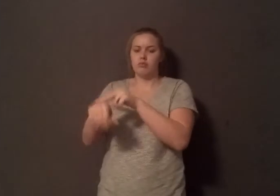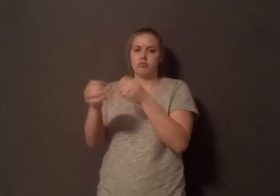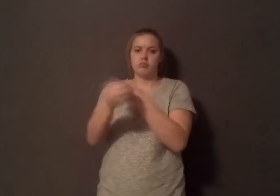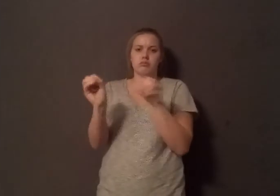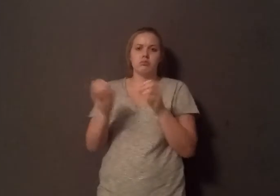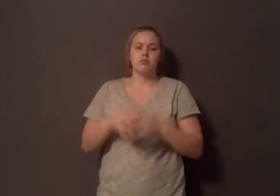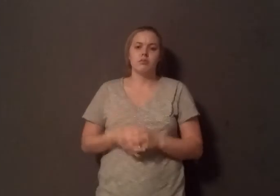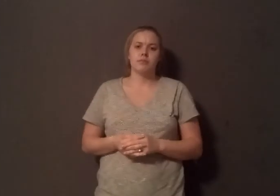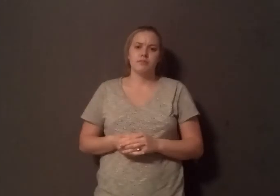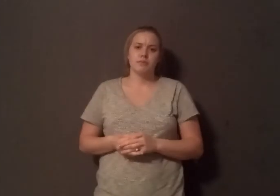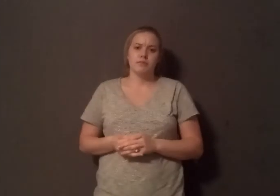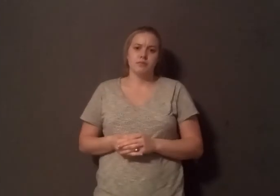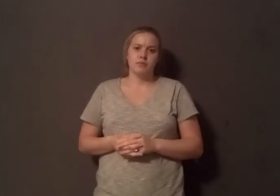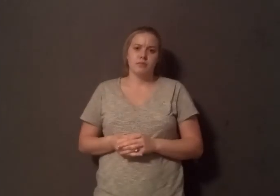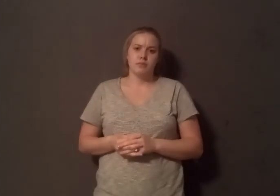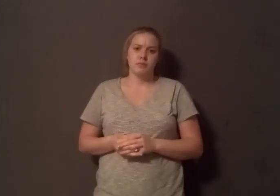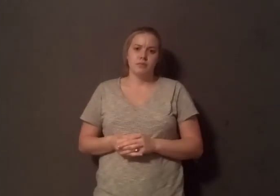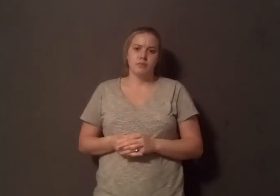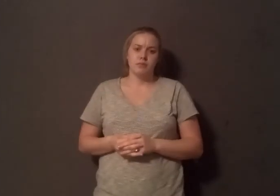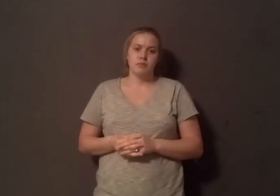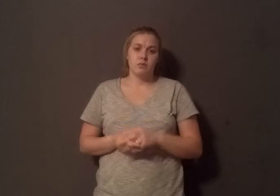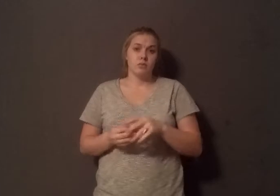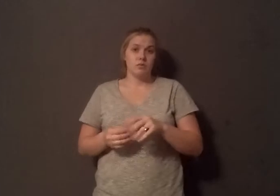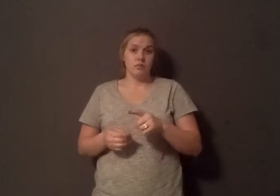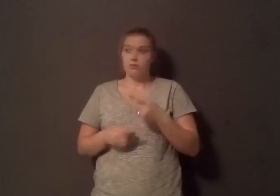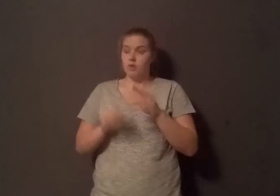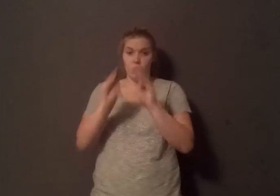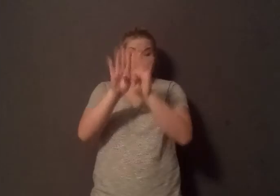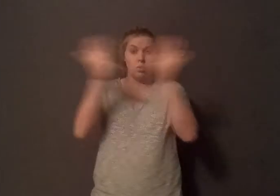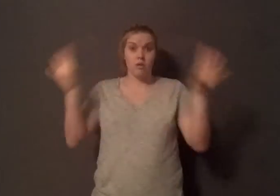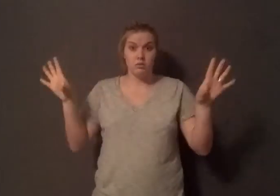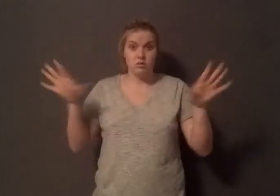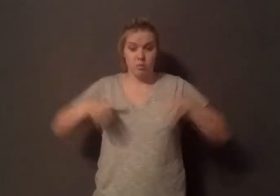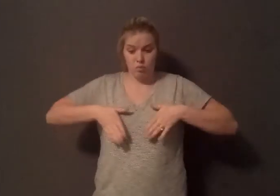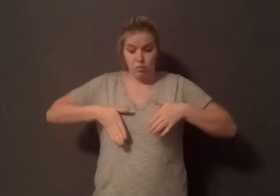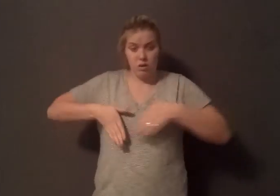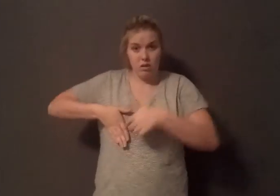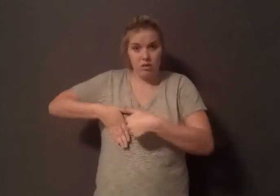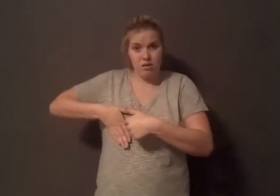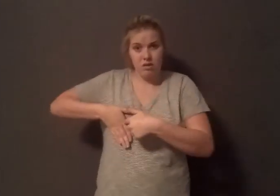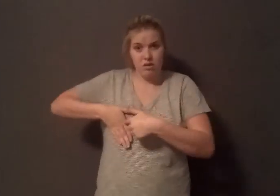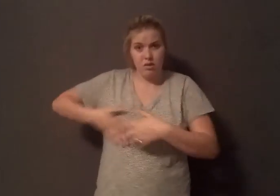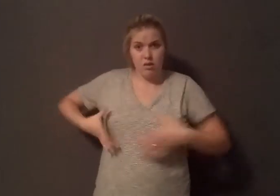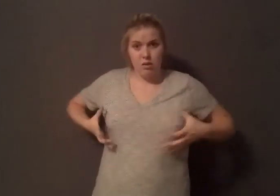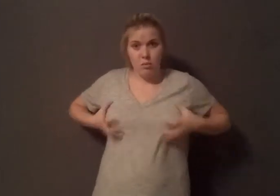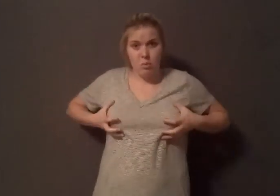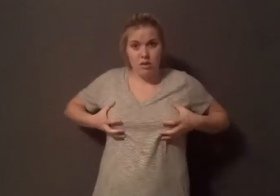Susan G. Komen's Pink Ribbon Campaign had done a lot to raise awareness for breast cancer, although it was confusing to see pink ribbons on dairy